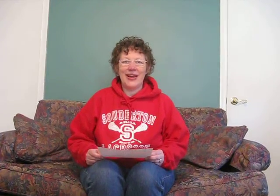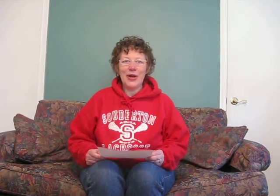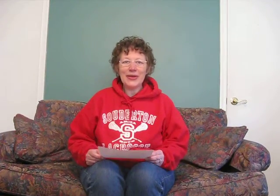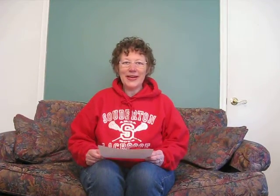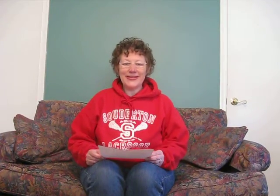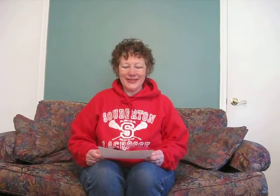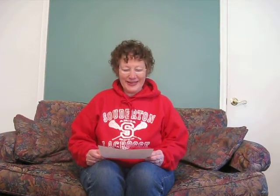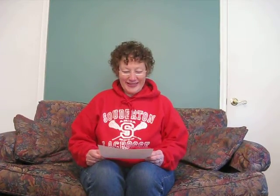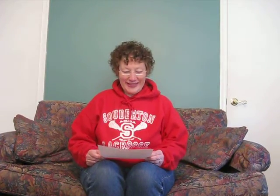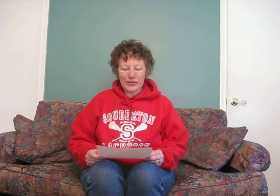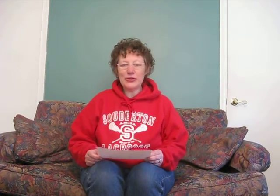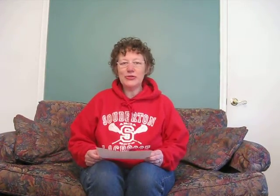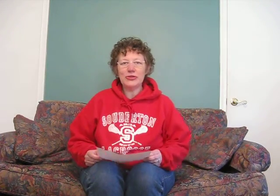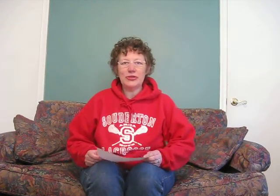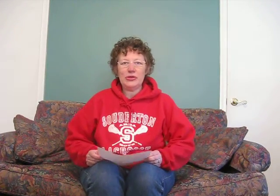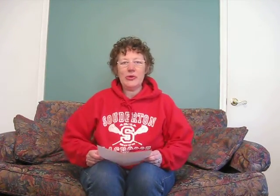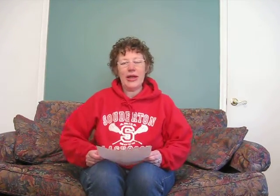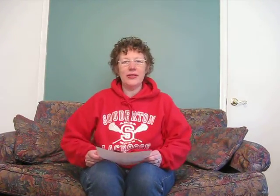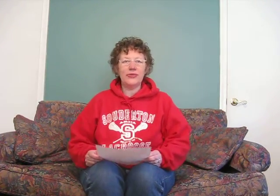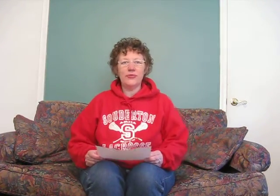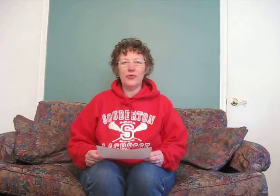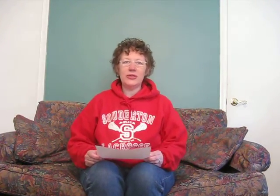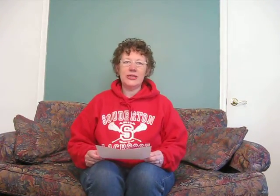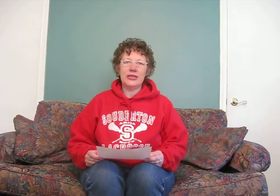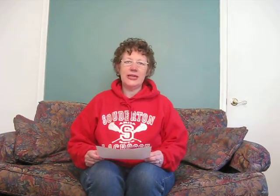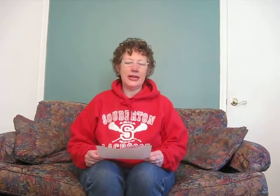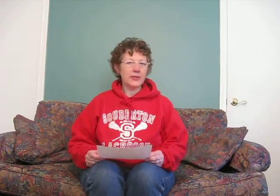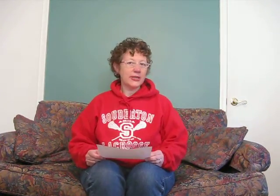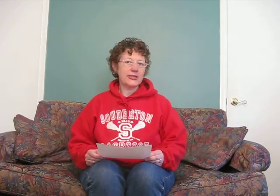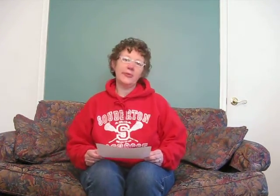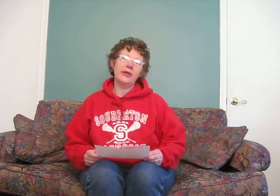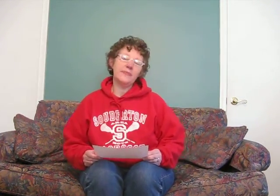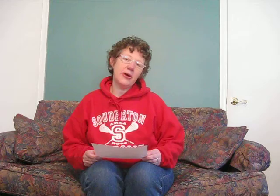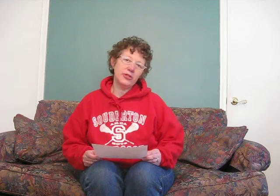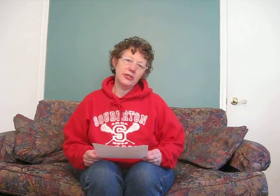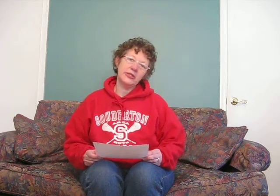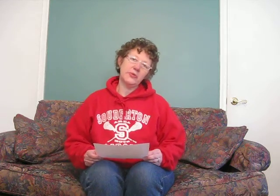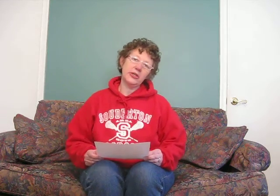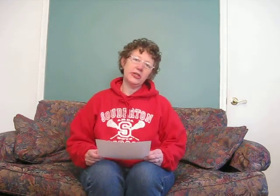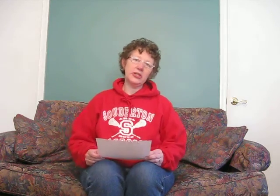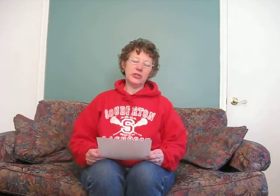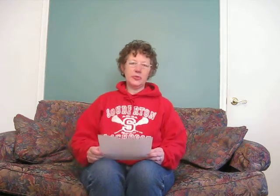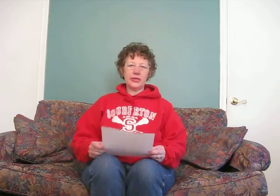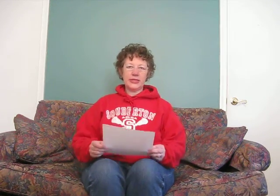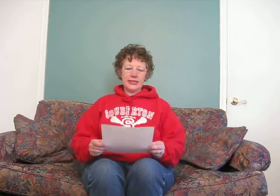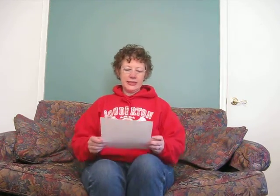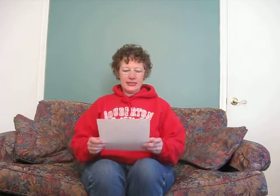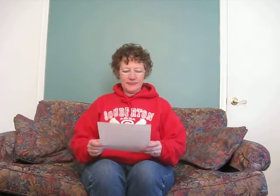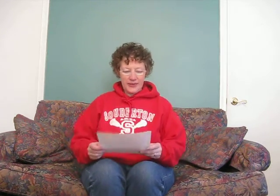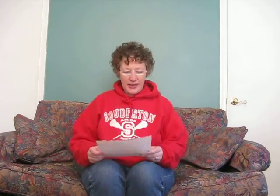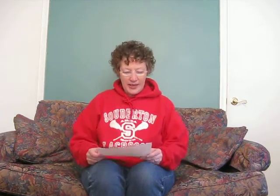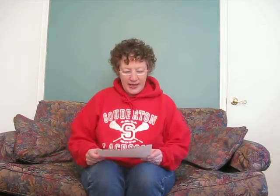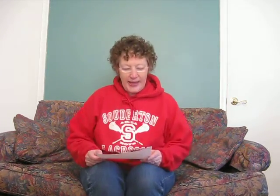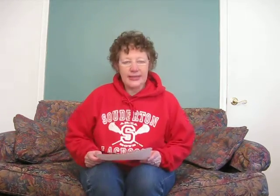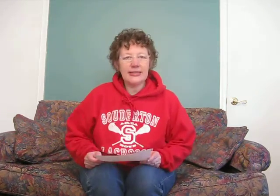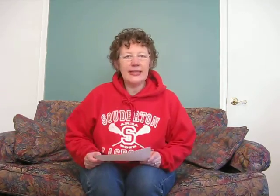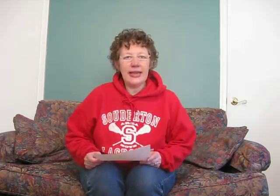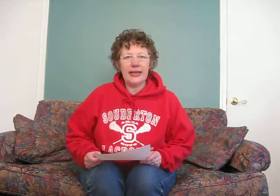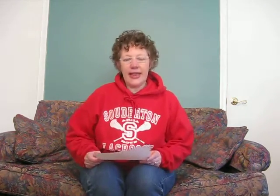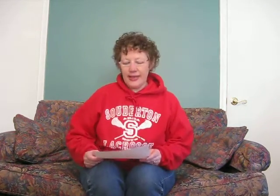Okay, this is Luke 2, 8-14, and I'm going to explain the motions that we're going to do with the kids. It says, and